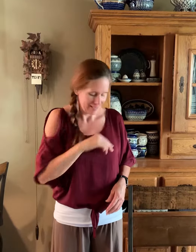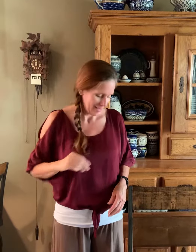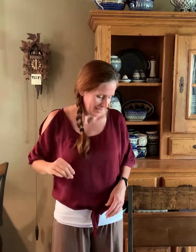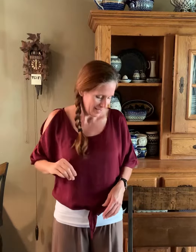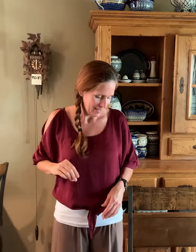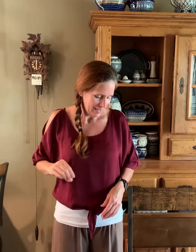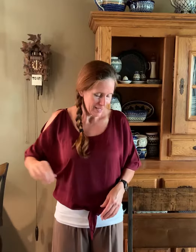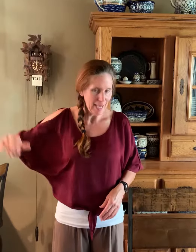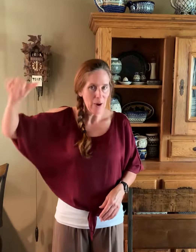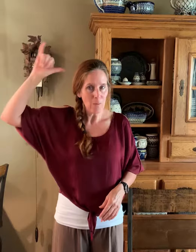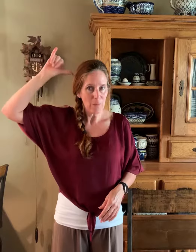Cow.